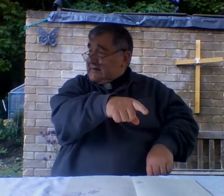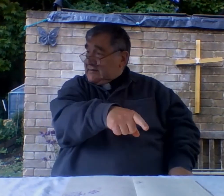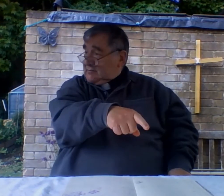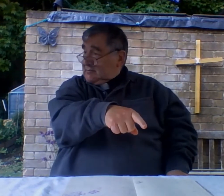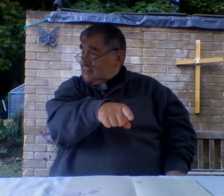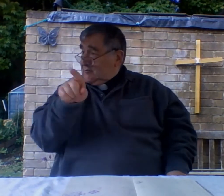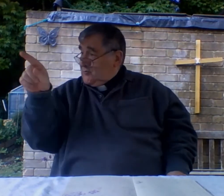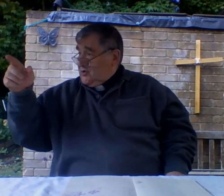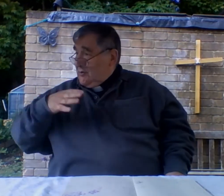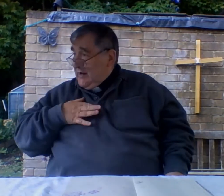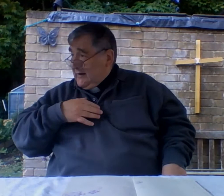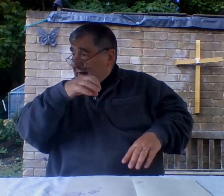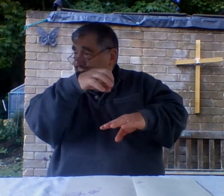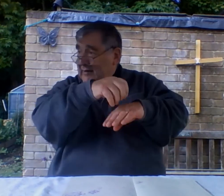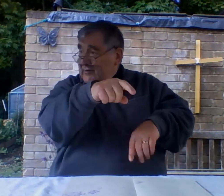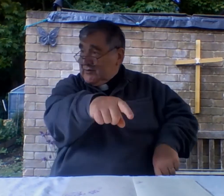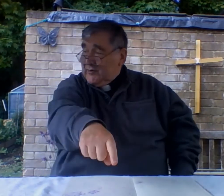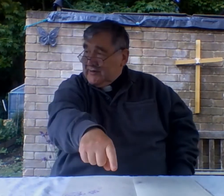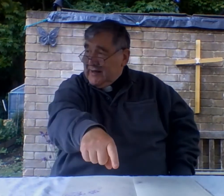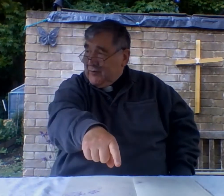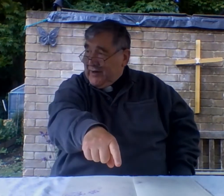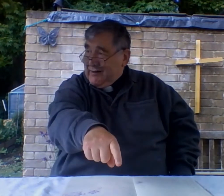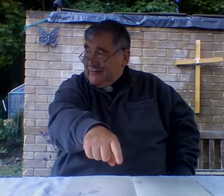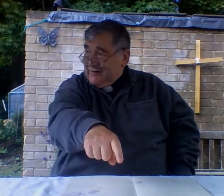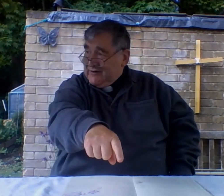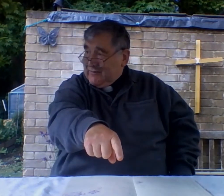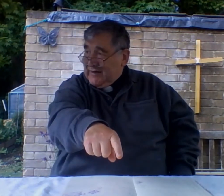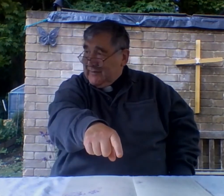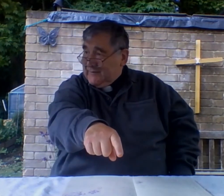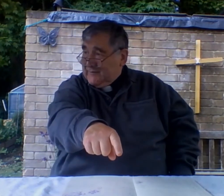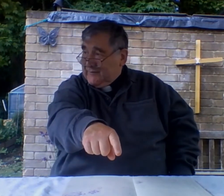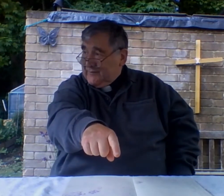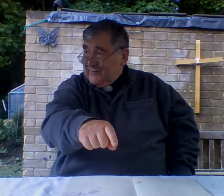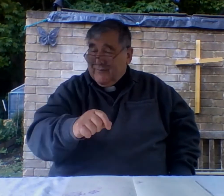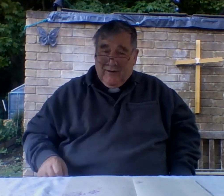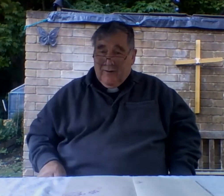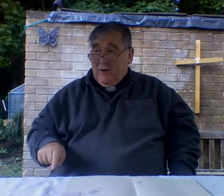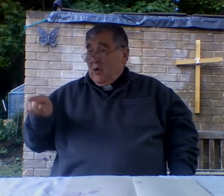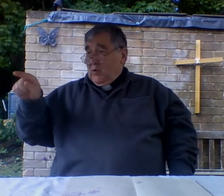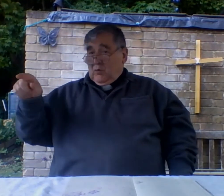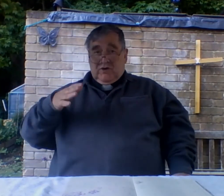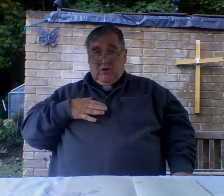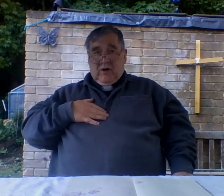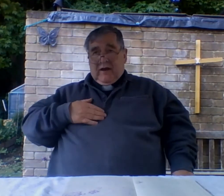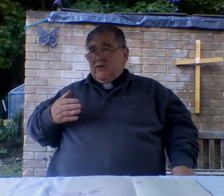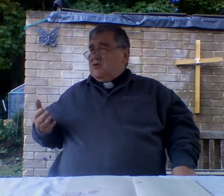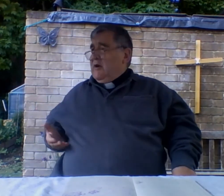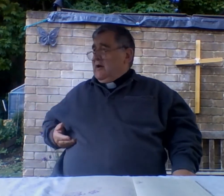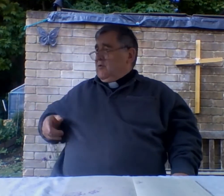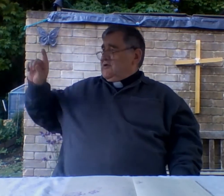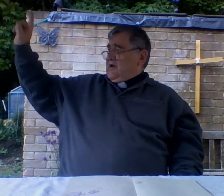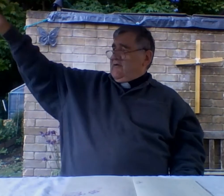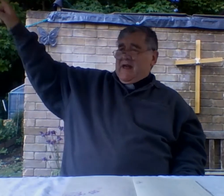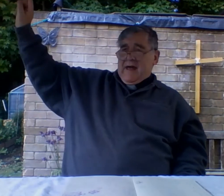would you like a cake it's on the table there in front of me would you like the toilet which is over there